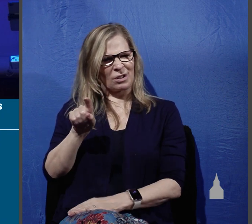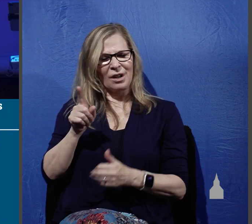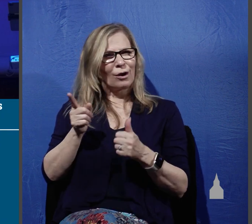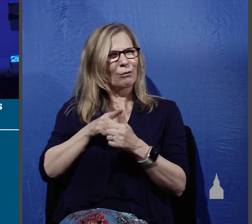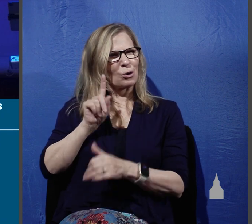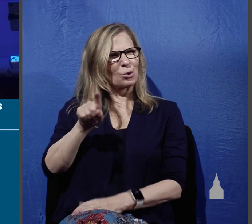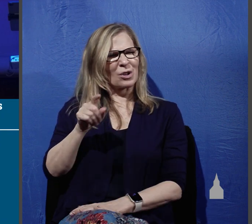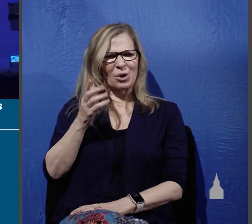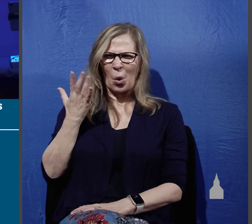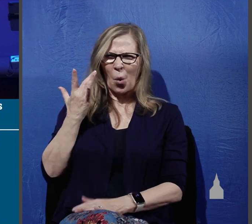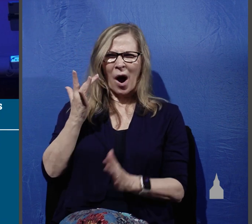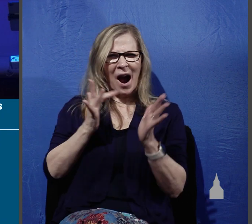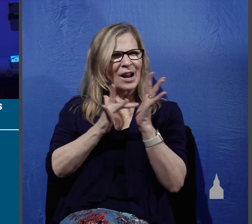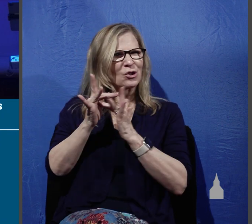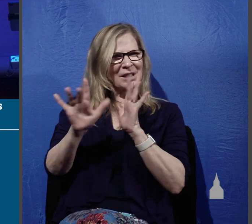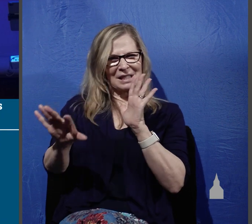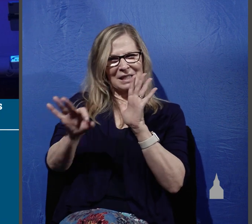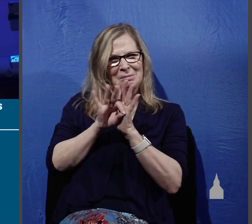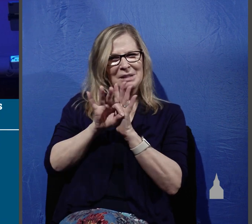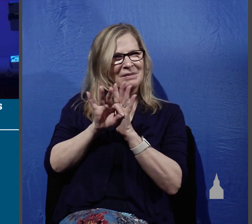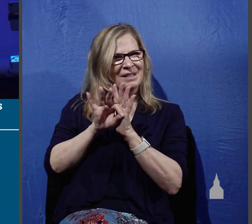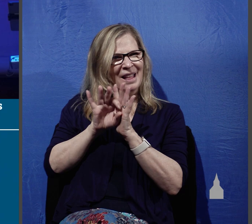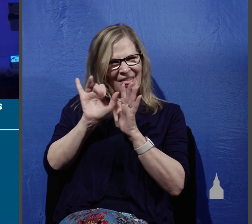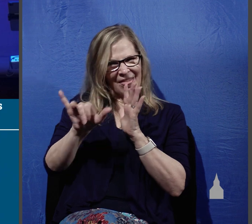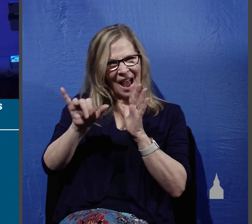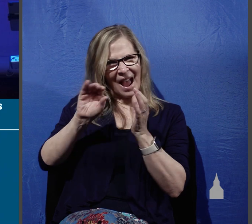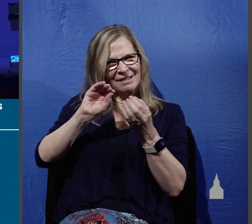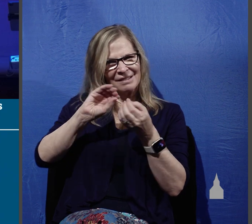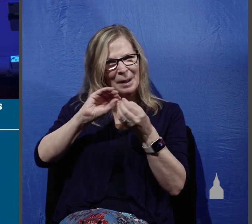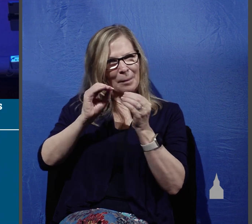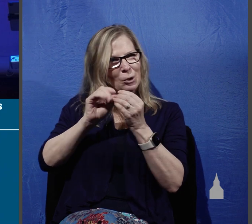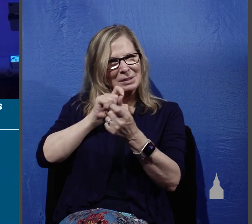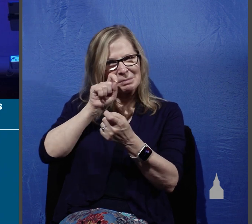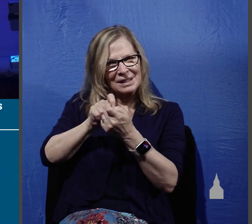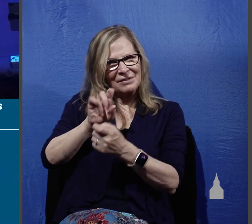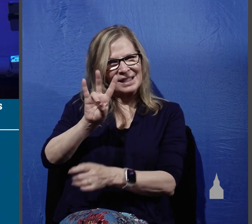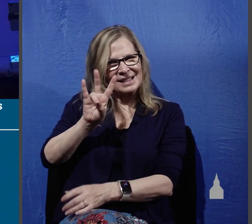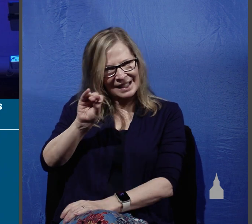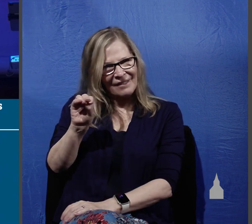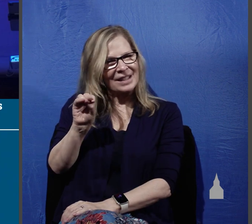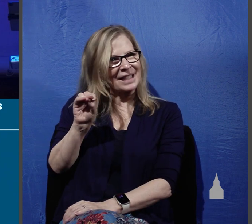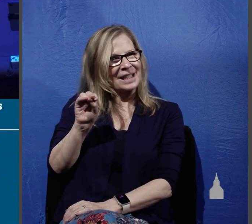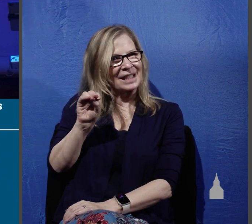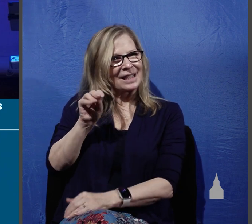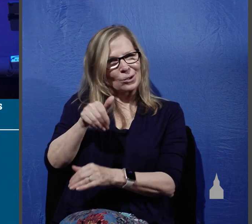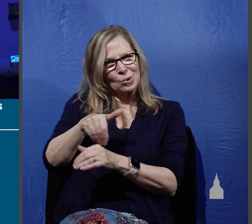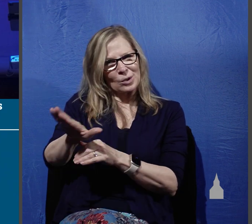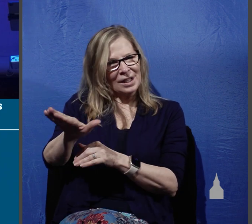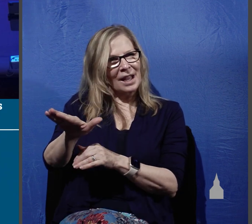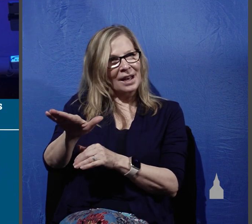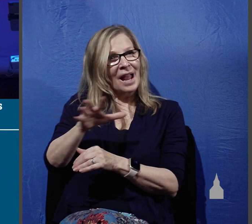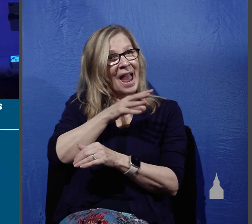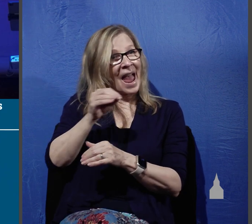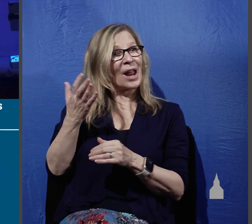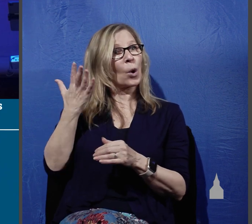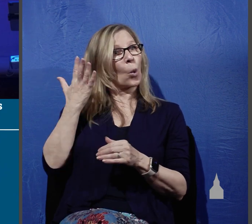why did Jesus choose the specific number 70 to send out? And two, why did Jesus send them out in pairs